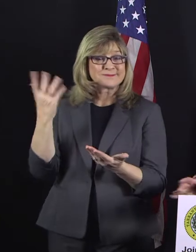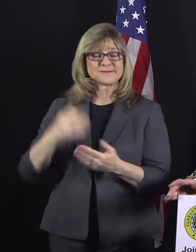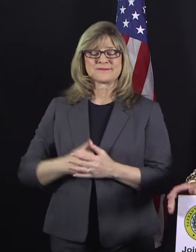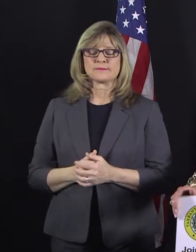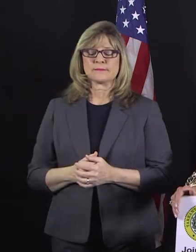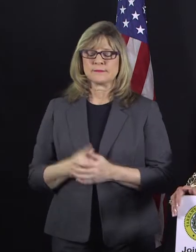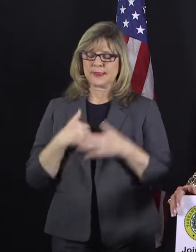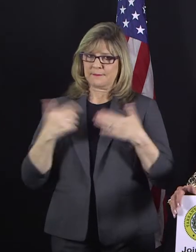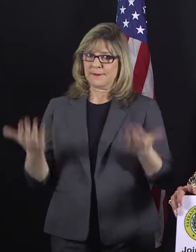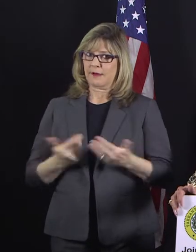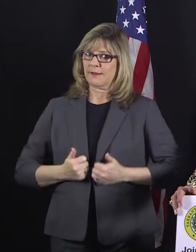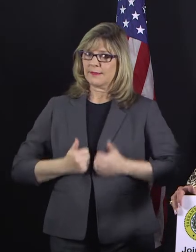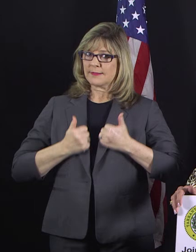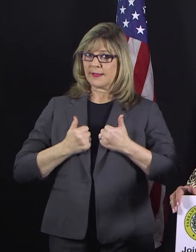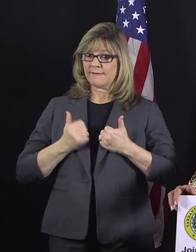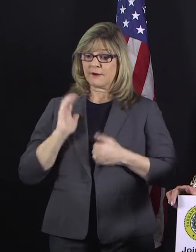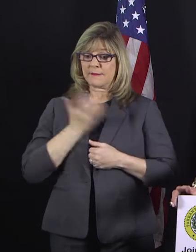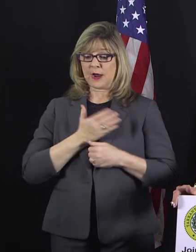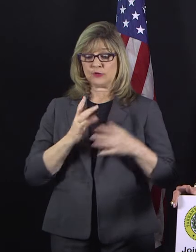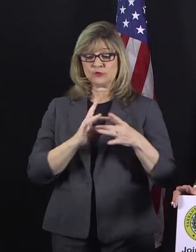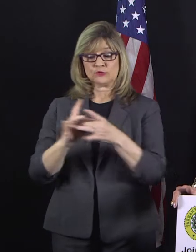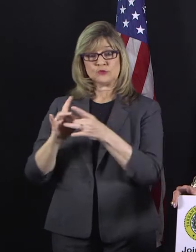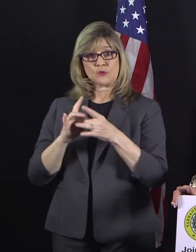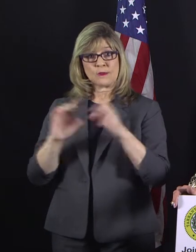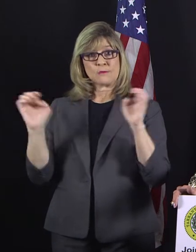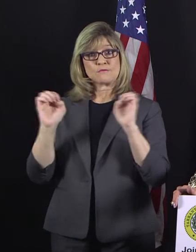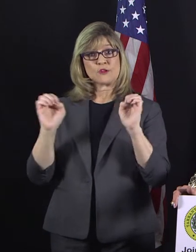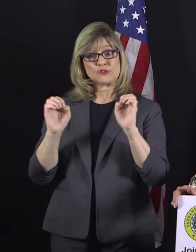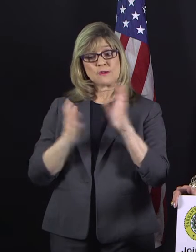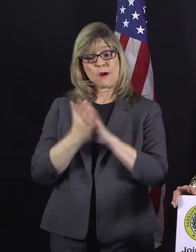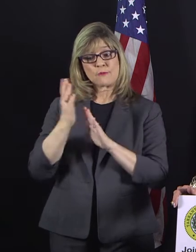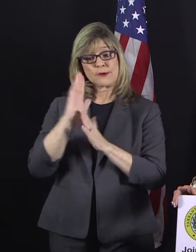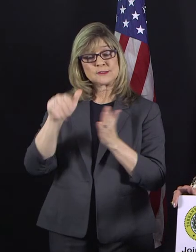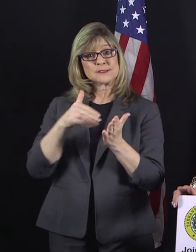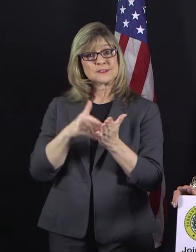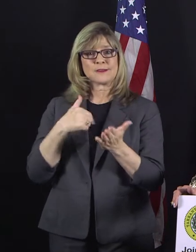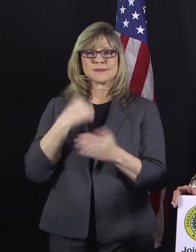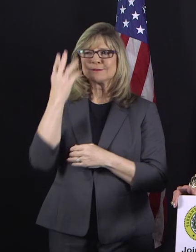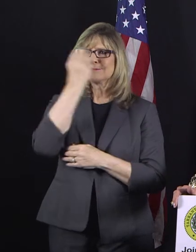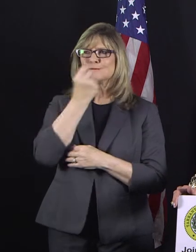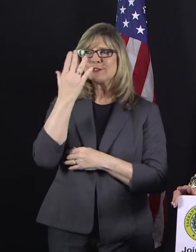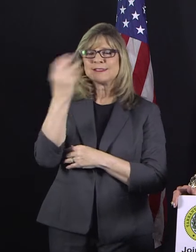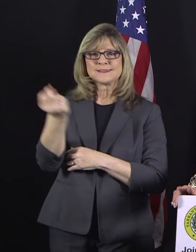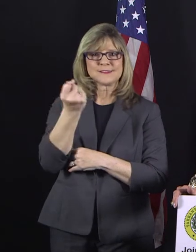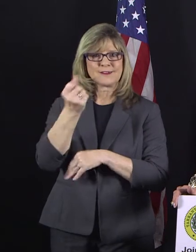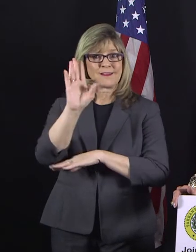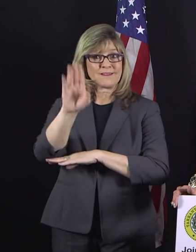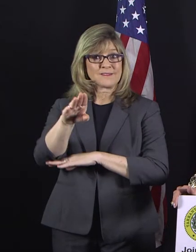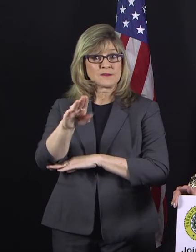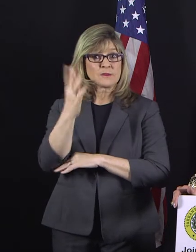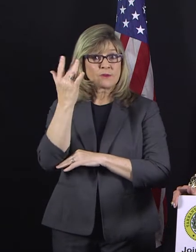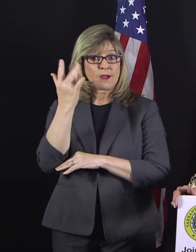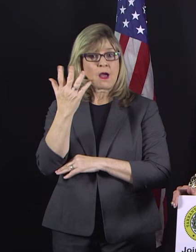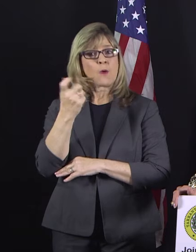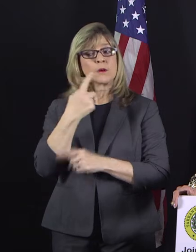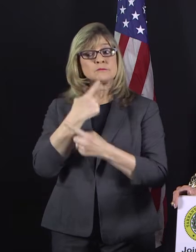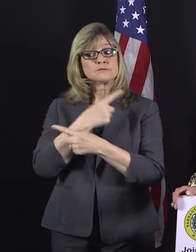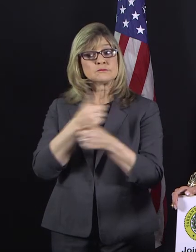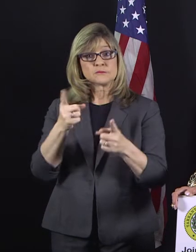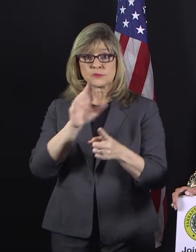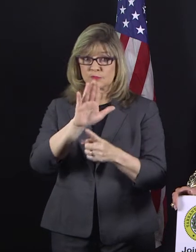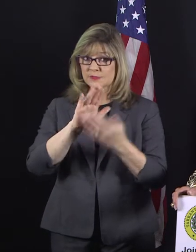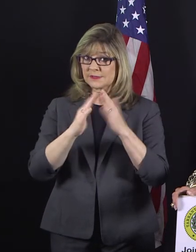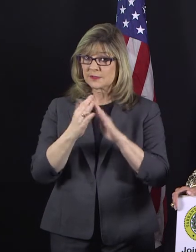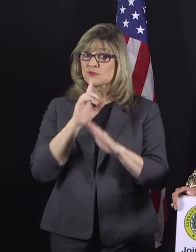I'm here live from our Joint Emergency Operations Center on this pretty Saturday afternoon because I want you to know your city really